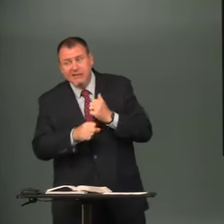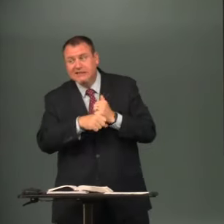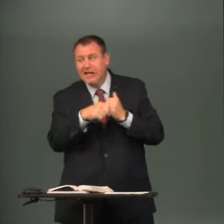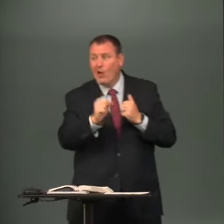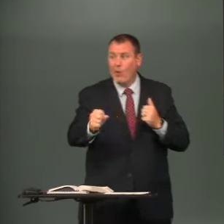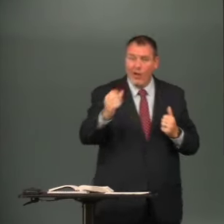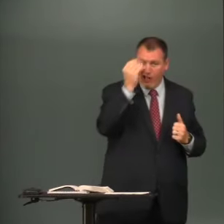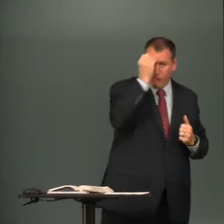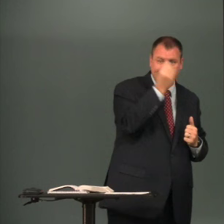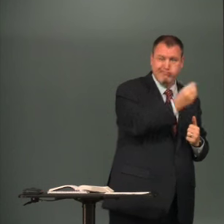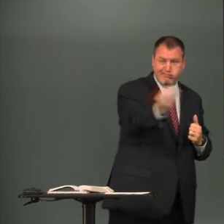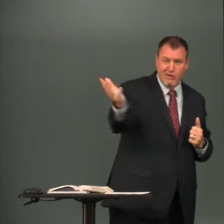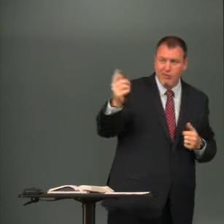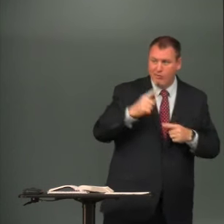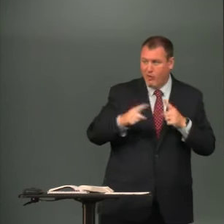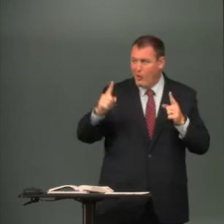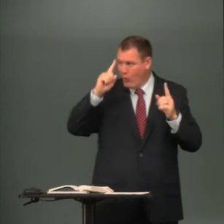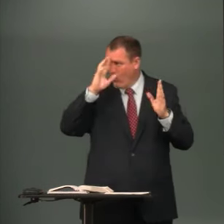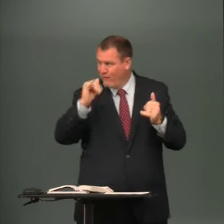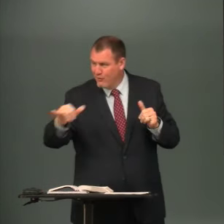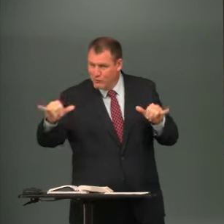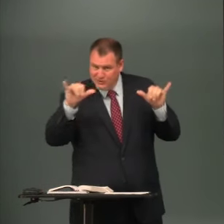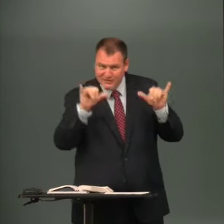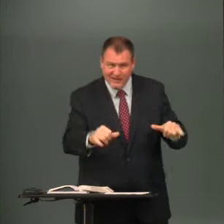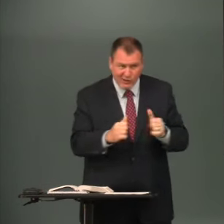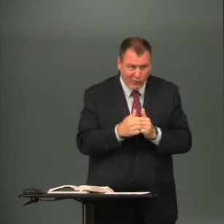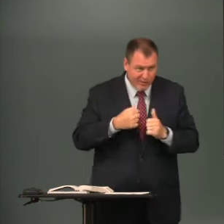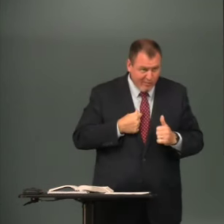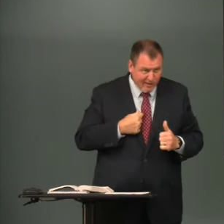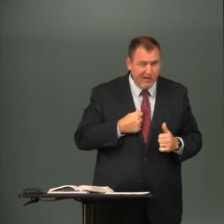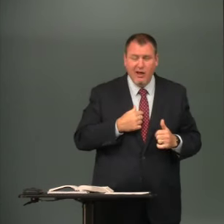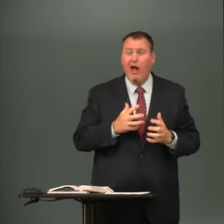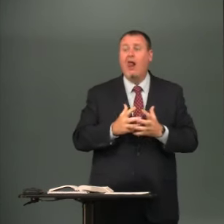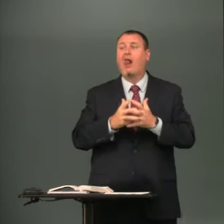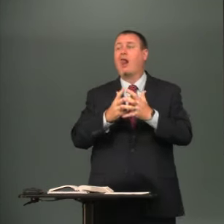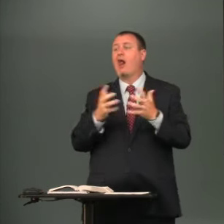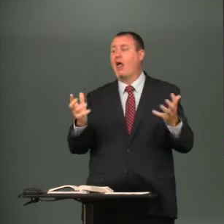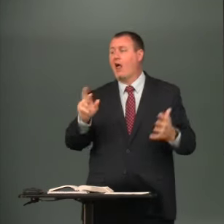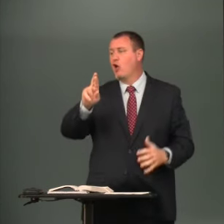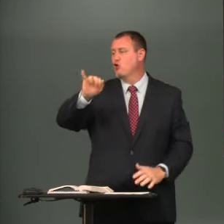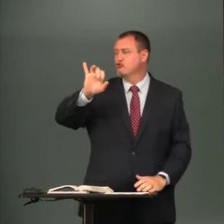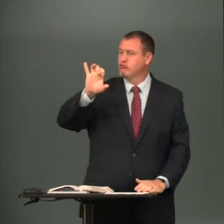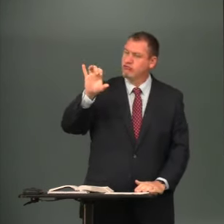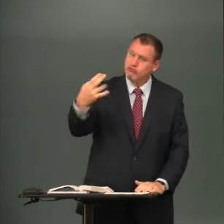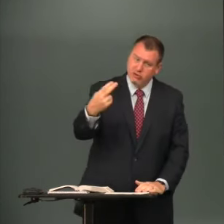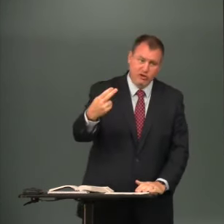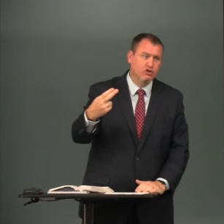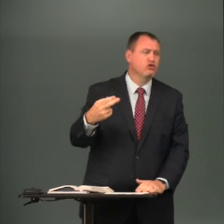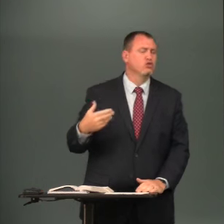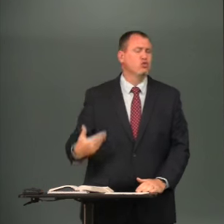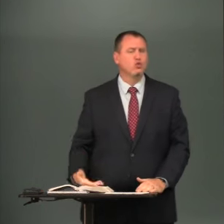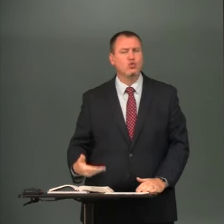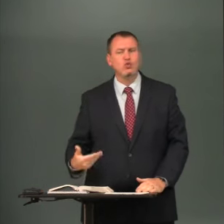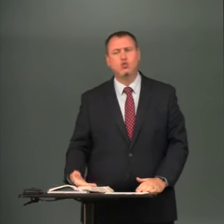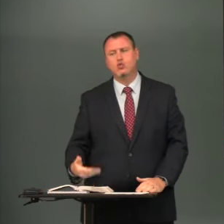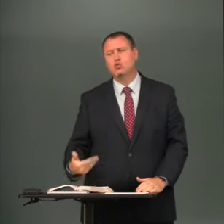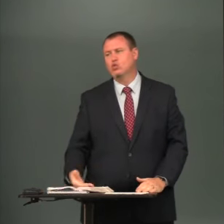i'll be preaching through a book and it may take a while but i hope that you will stay with me because there's a lot of